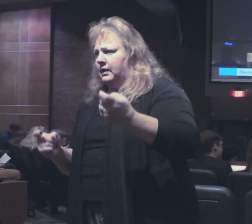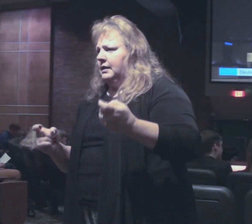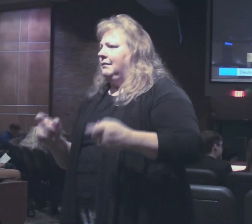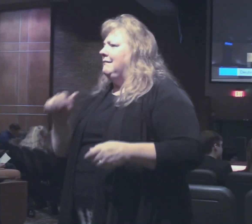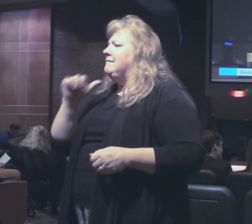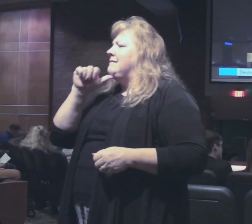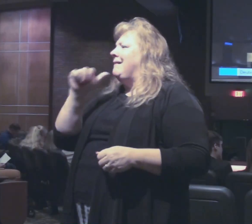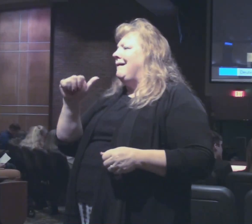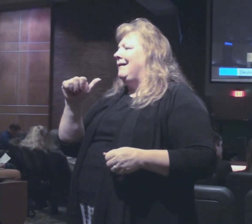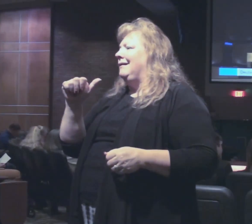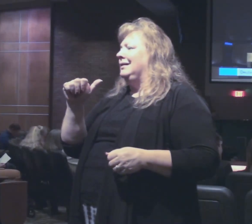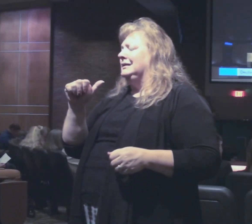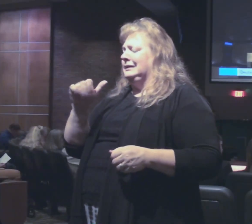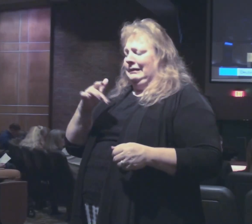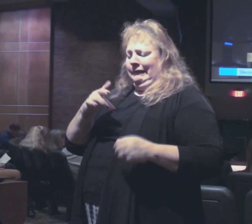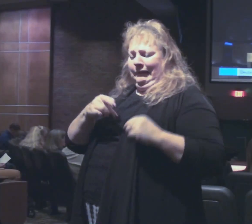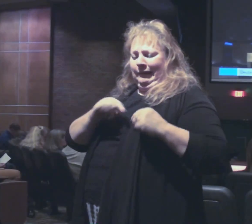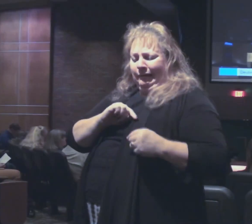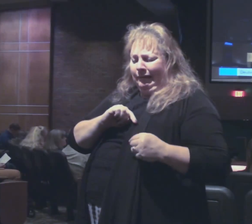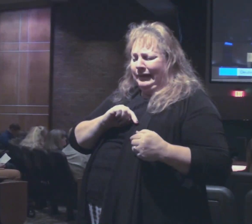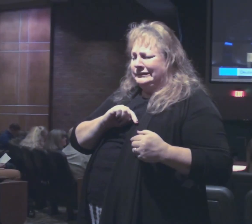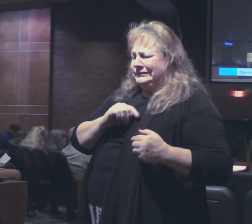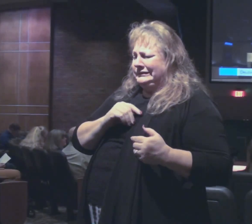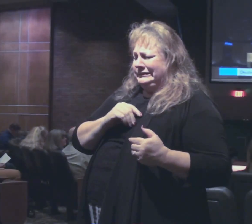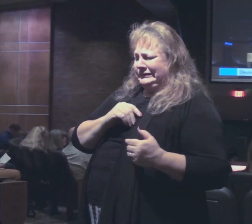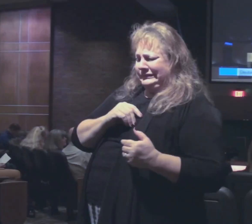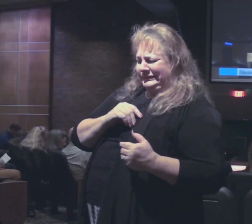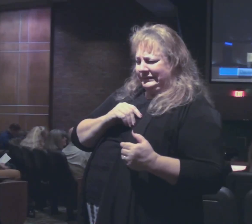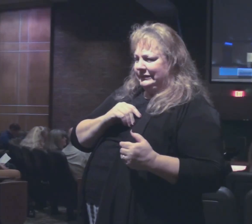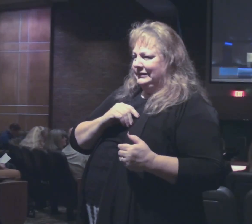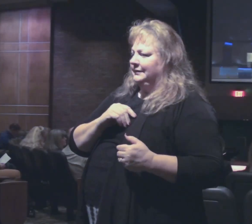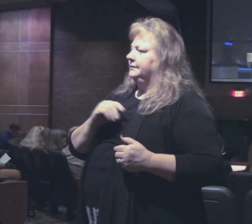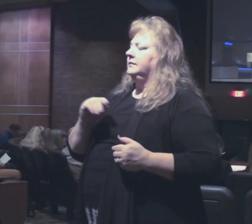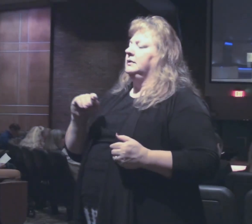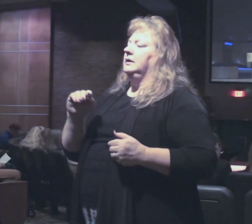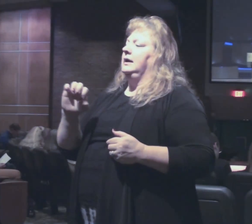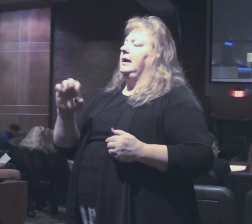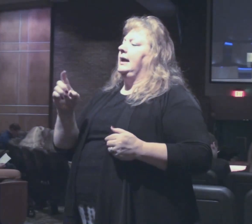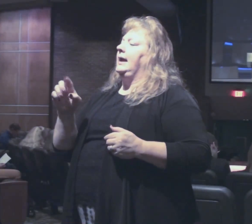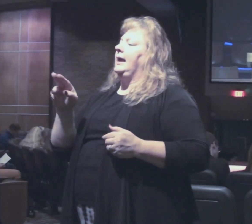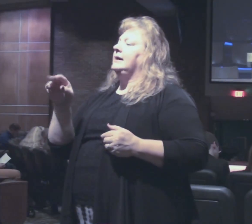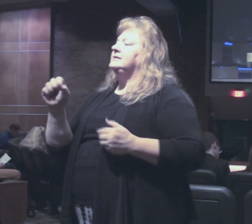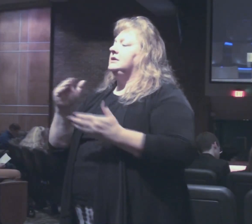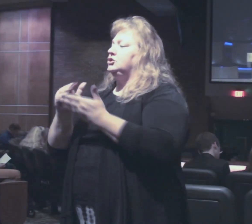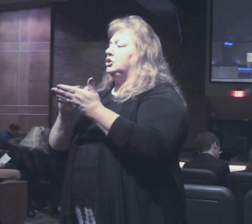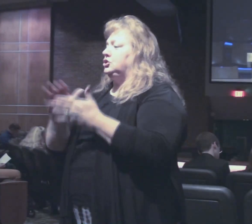with pain in your heart. Come back to Exodus chapter 25.